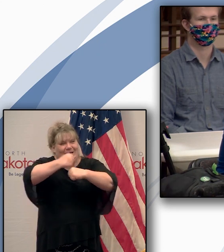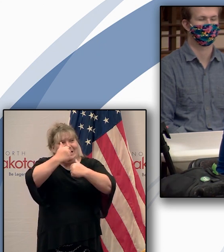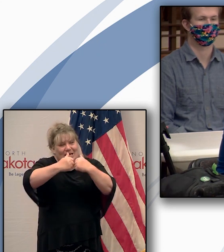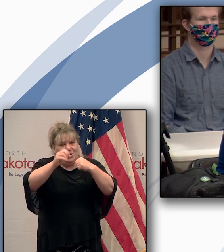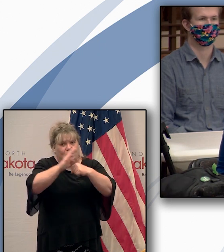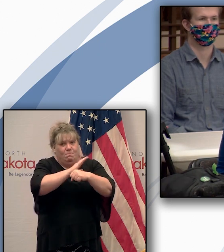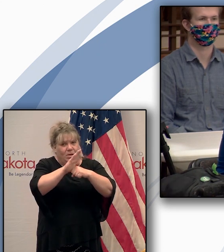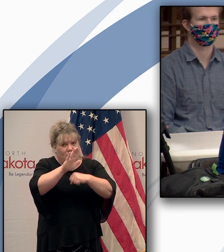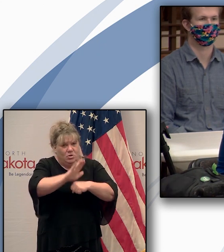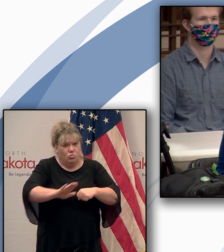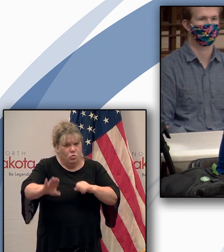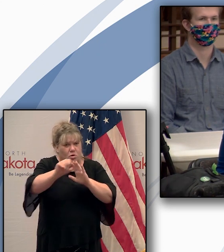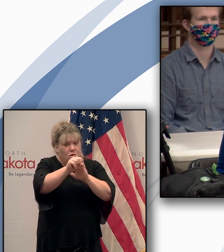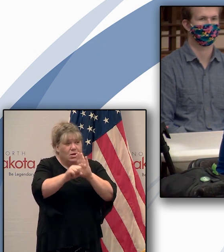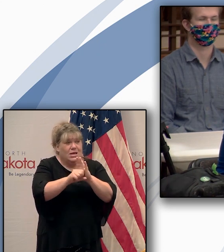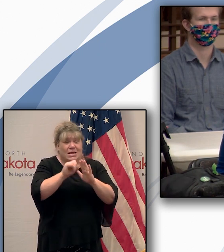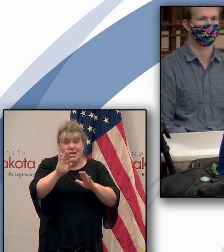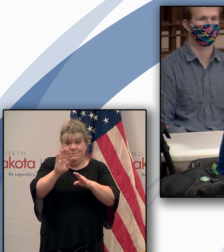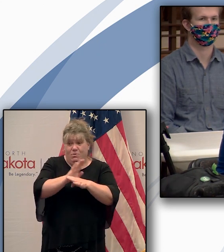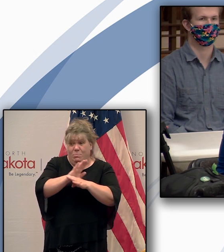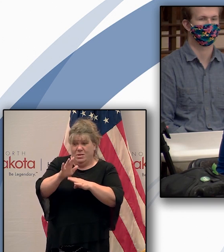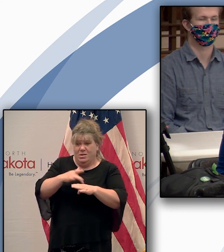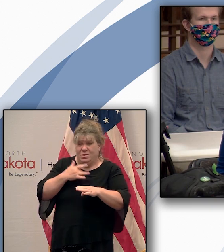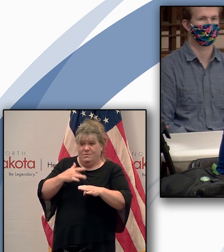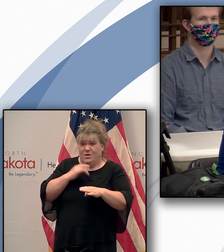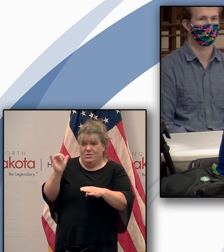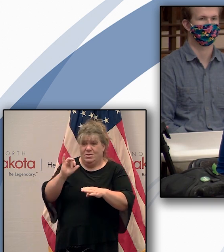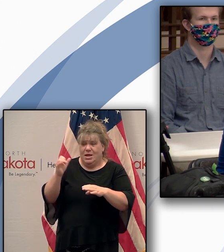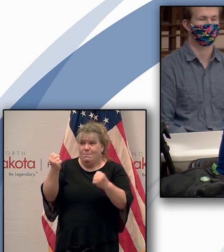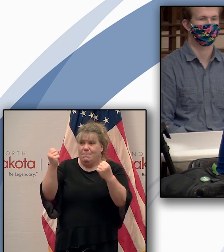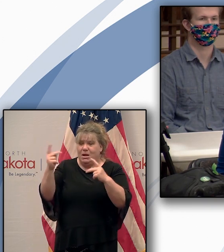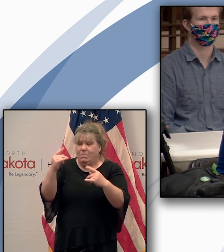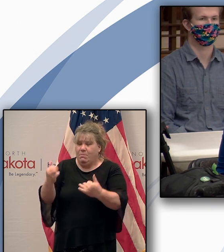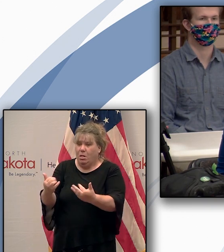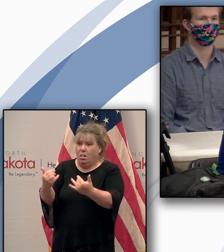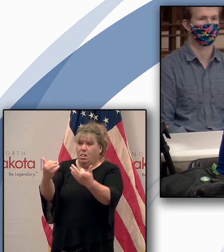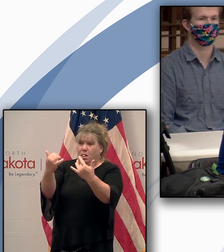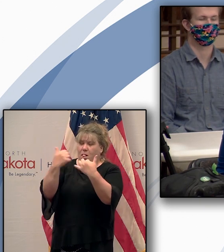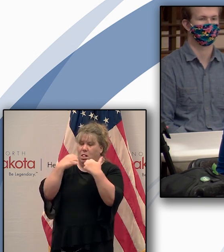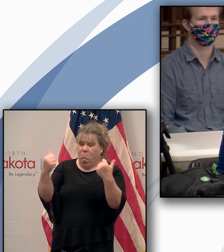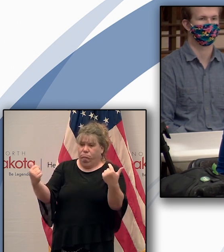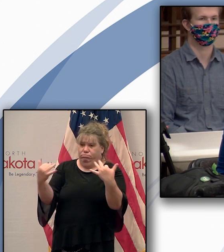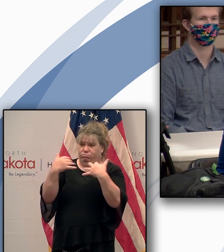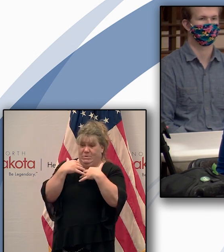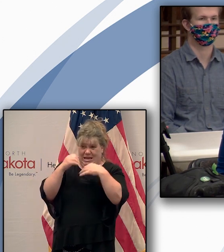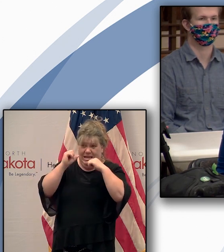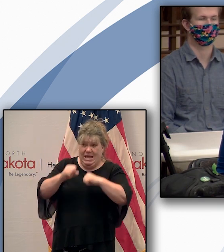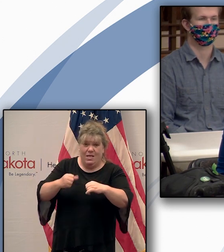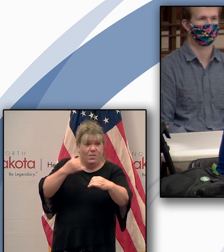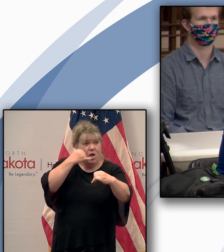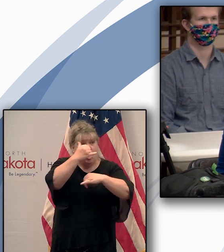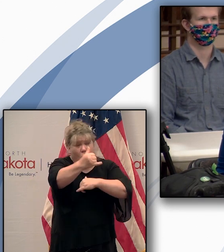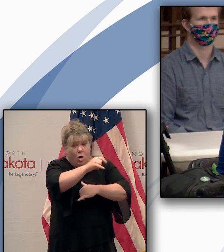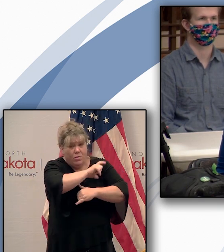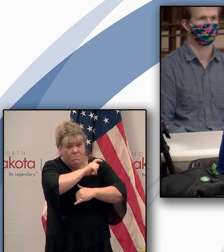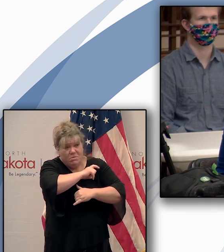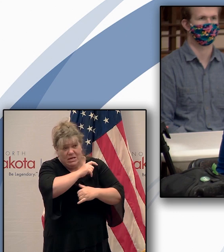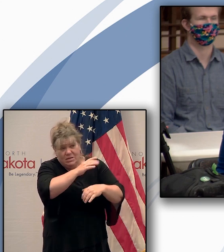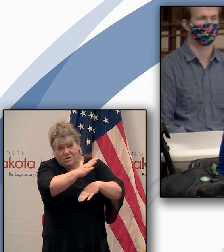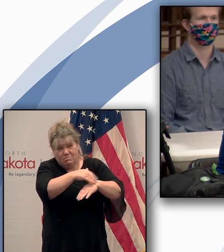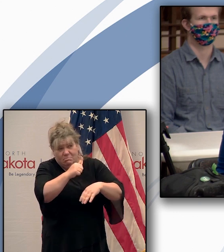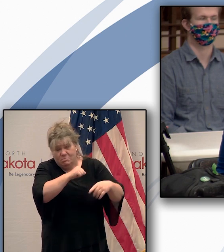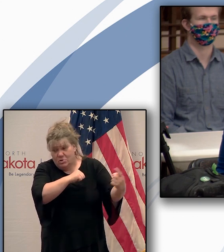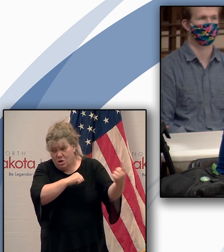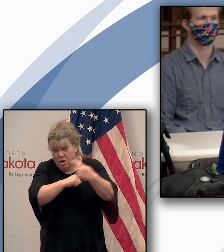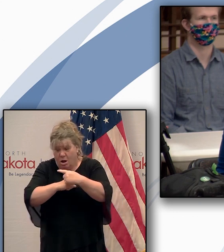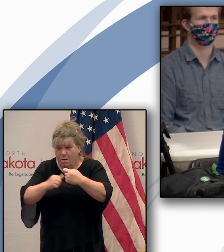But if a business feels like they're being overwhelmed with so many people coming out this weekend, are they able to call law enforcement to come disband that